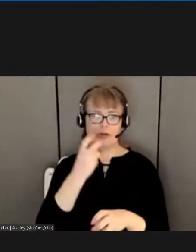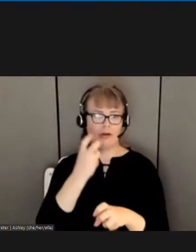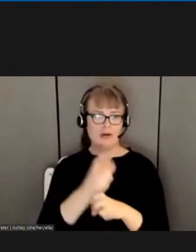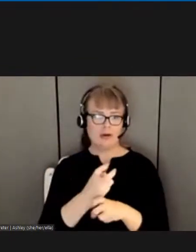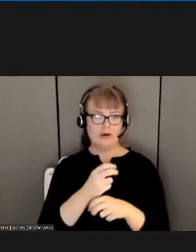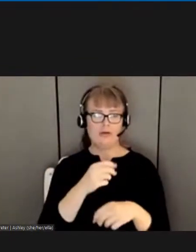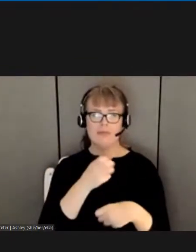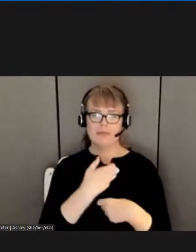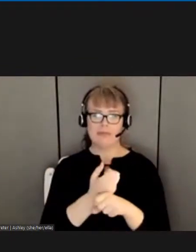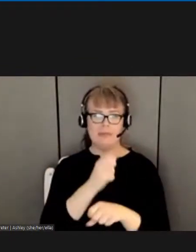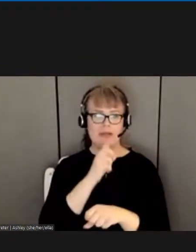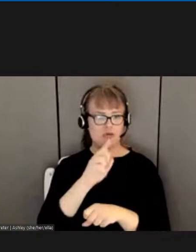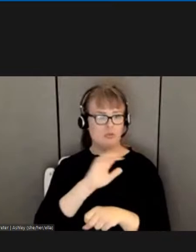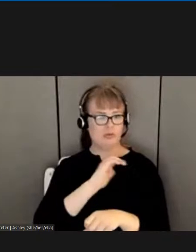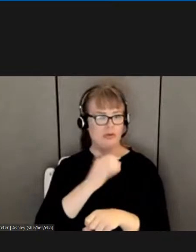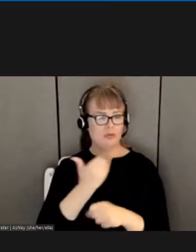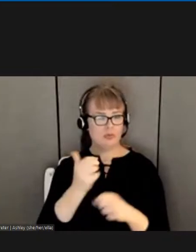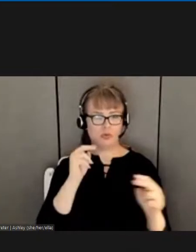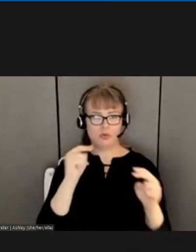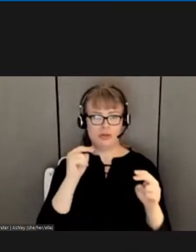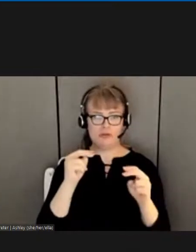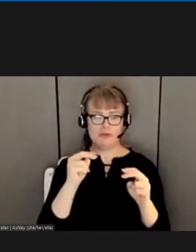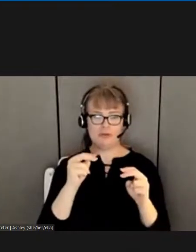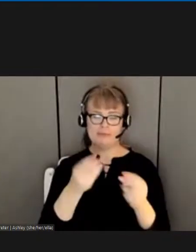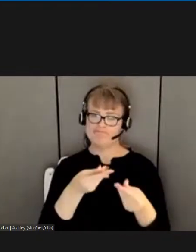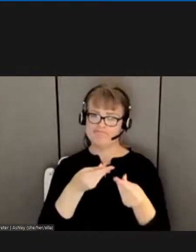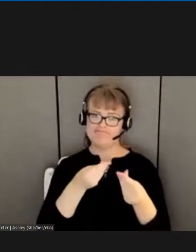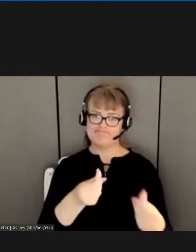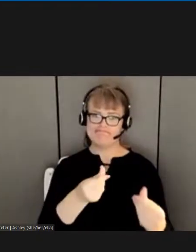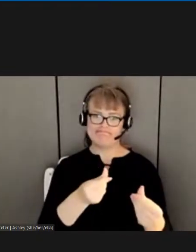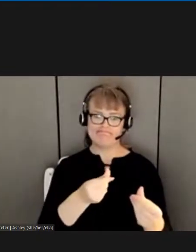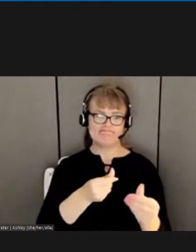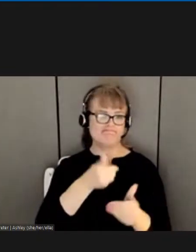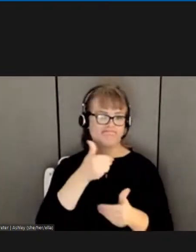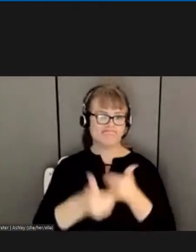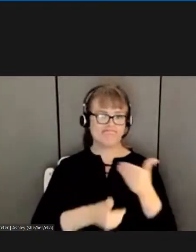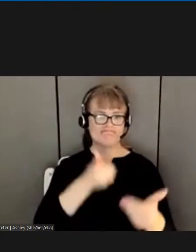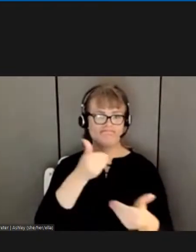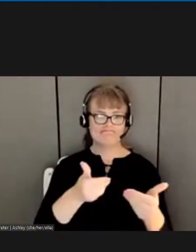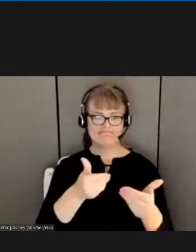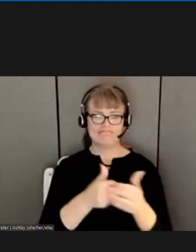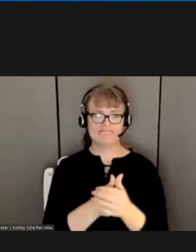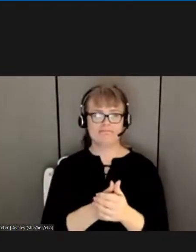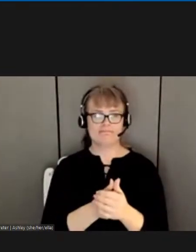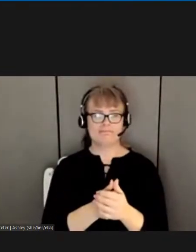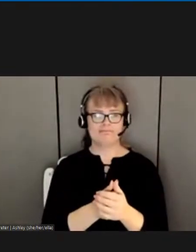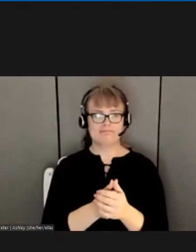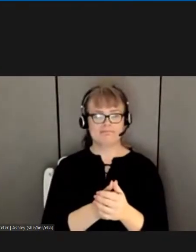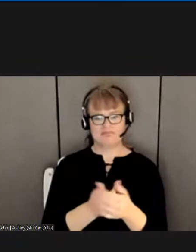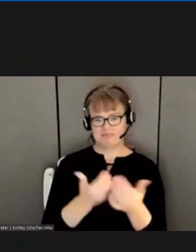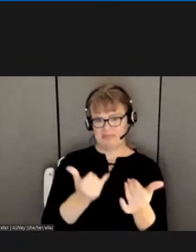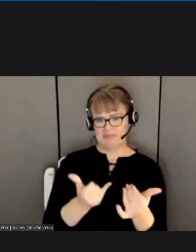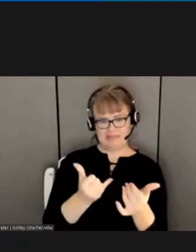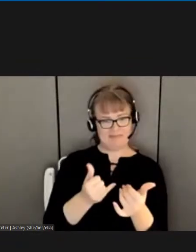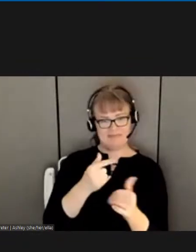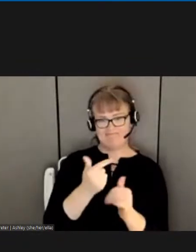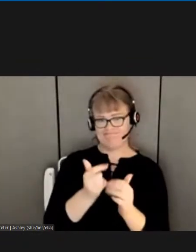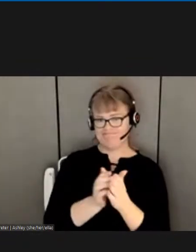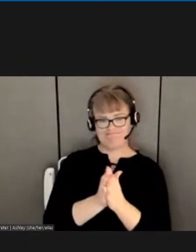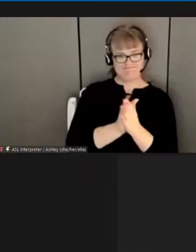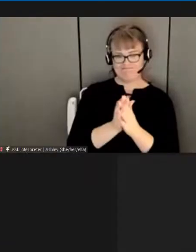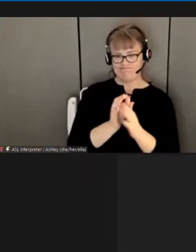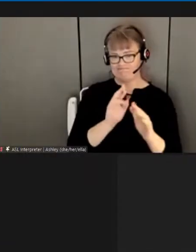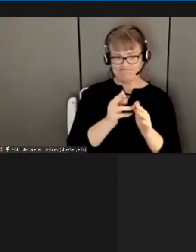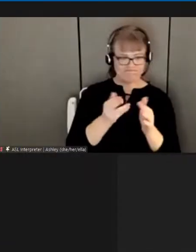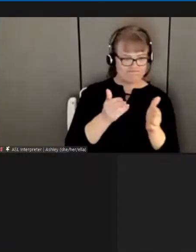our negotiations go as well as expected and putting all kind of props in our place for us to make sure that happens i give you the